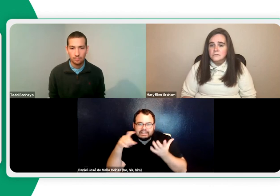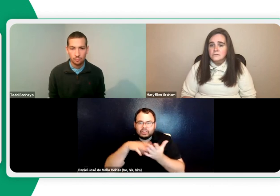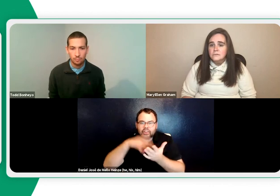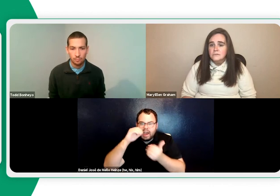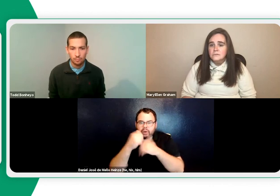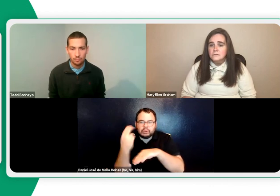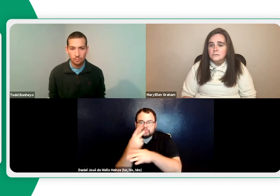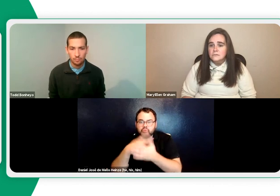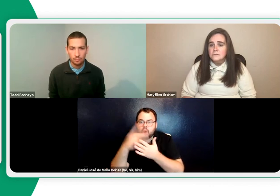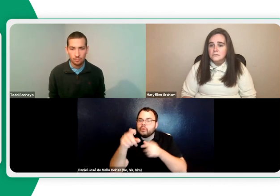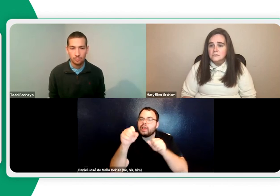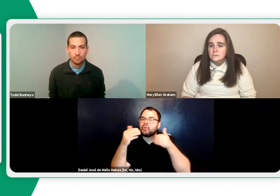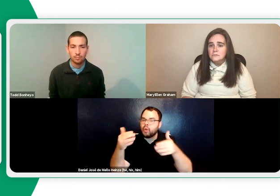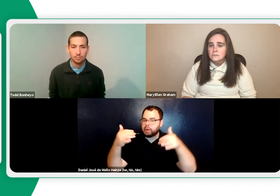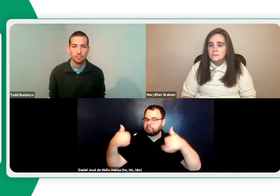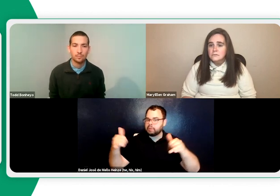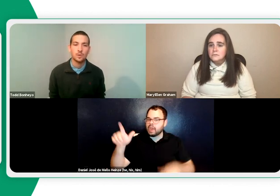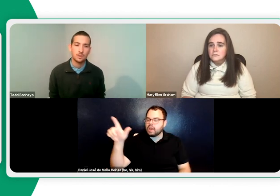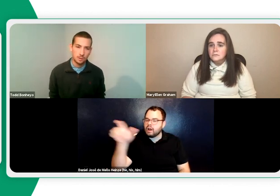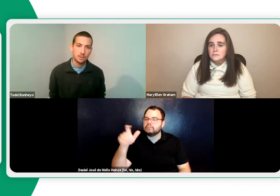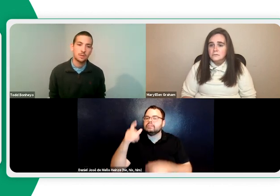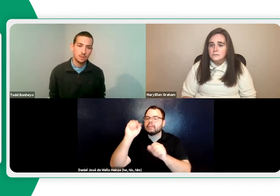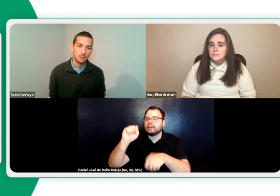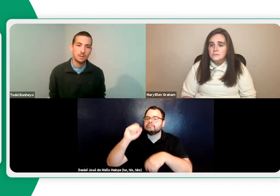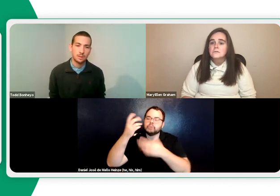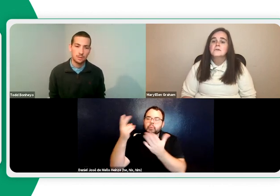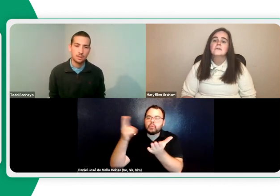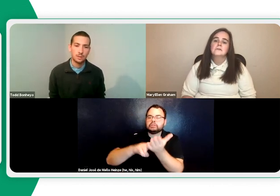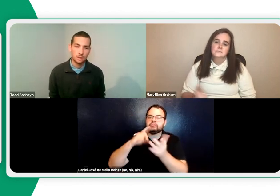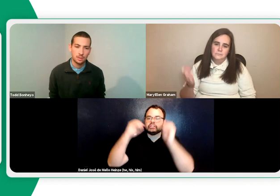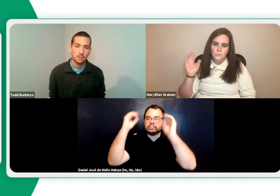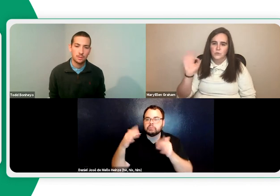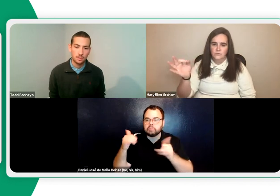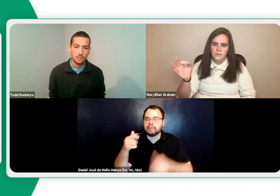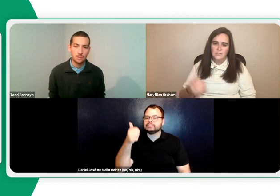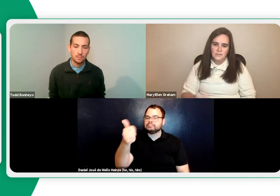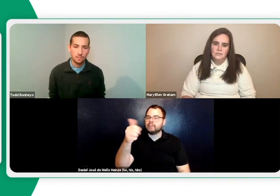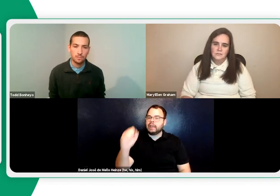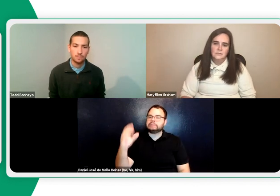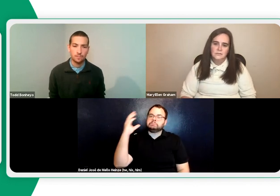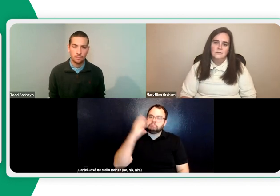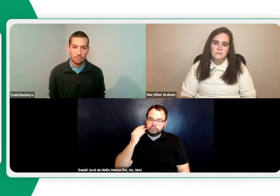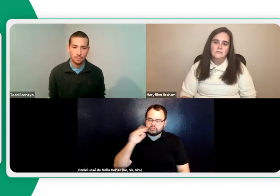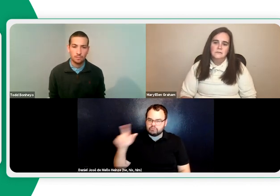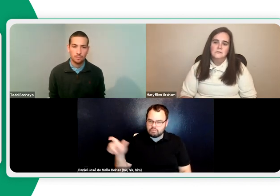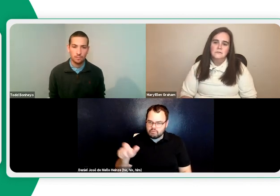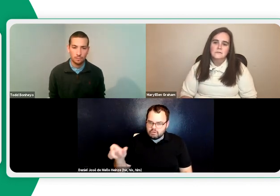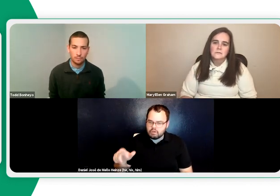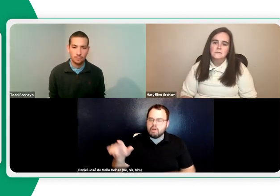portion as well. So you can go ahead and play around and get an idea of it. They have a logon for teachers